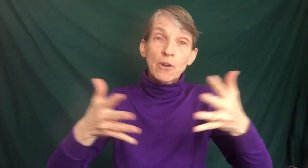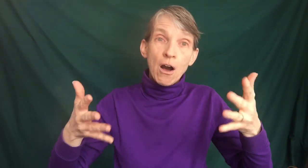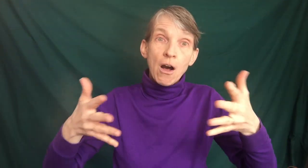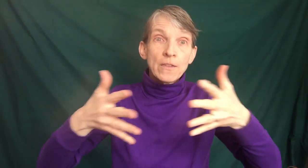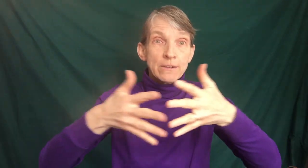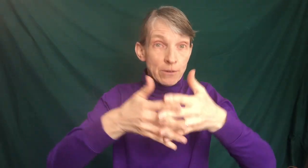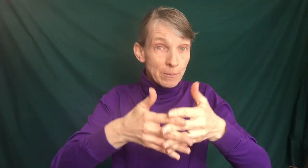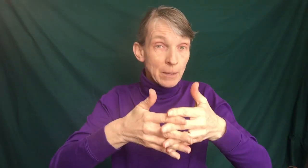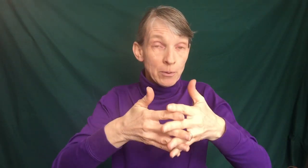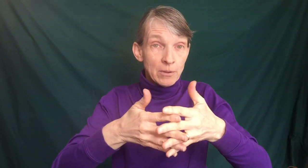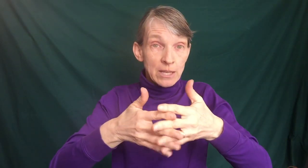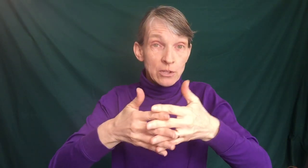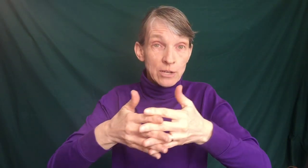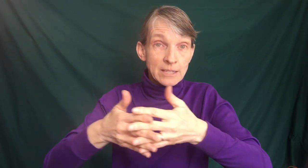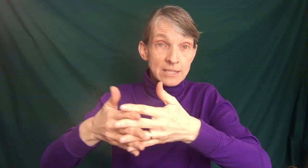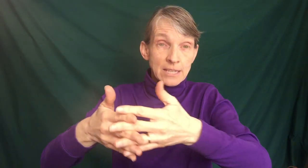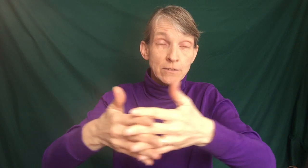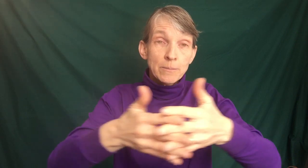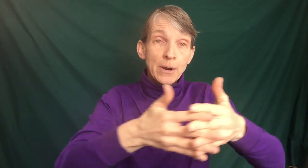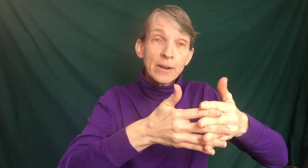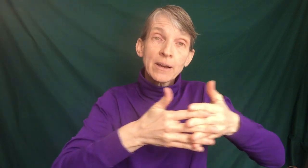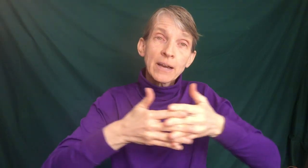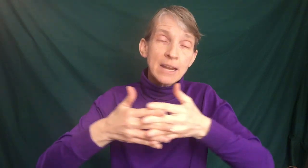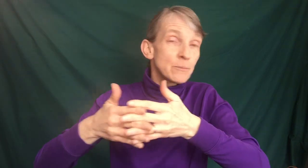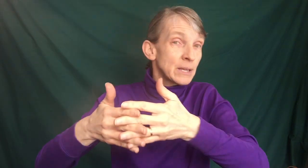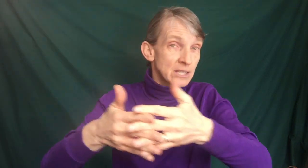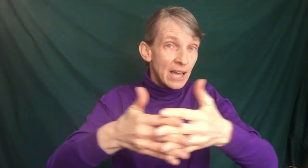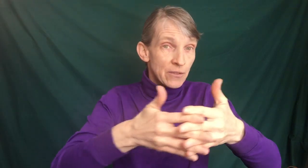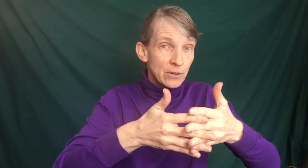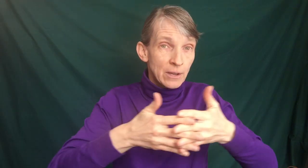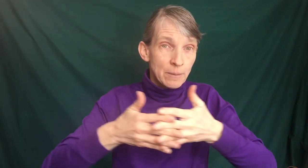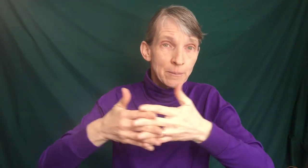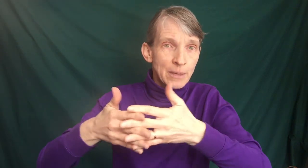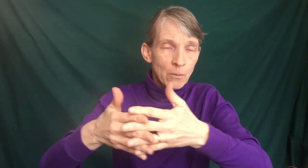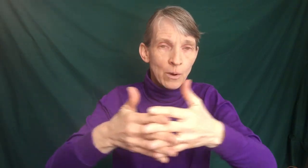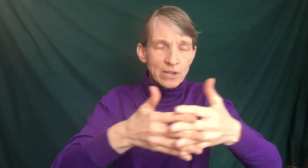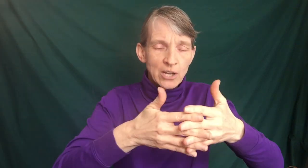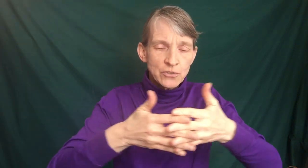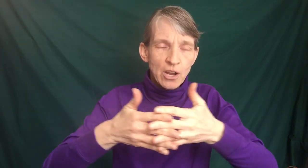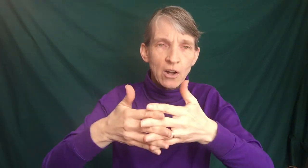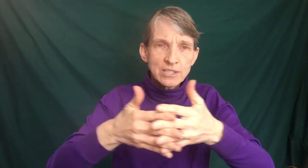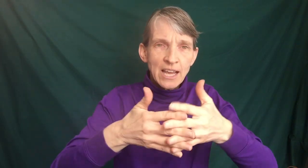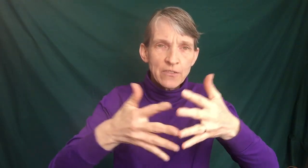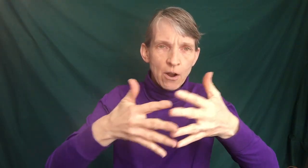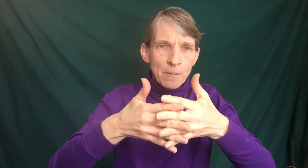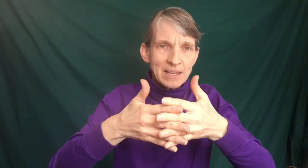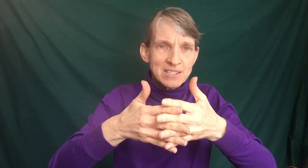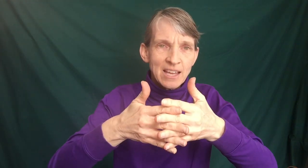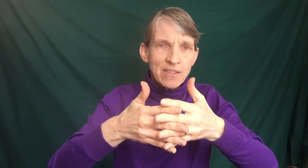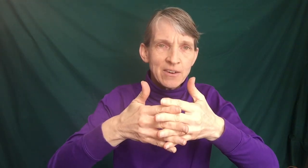for all the different people in the United States of America kind of being together and being one country all together, all mixed together.